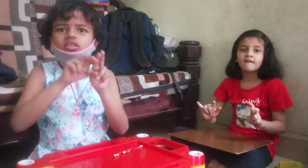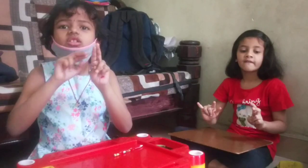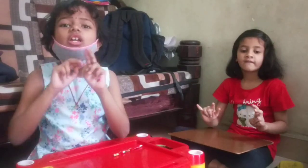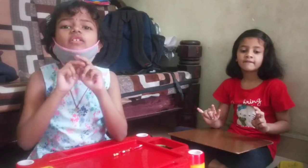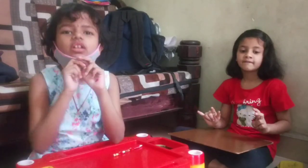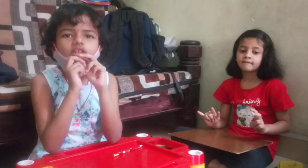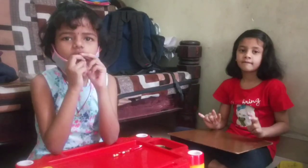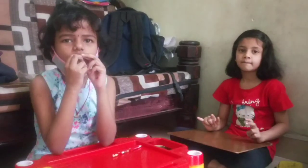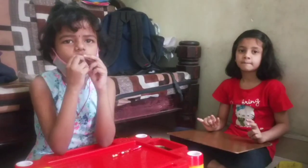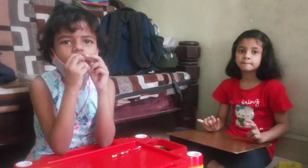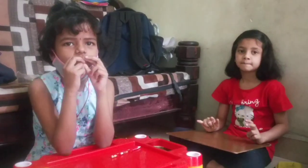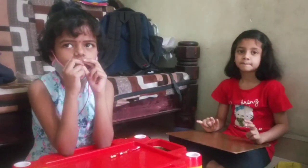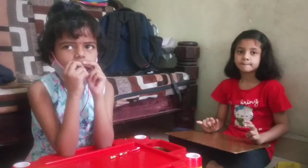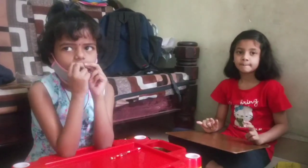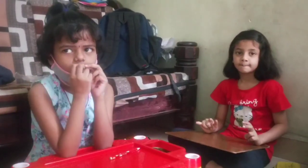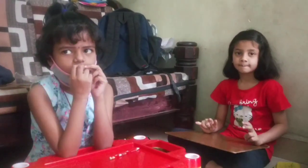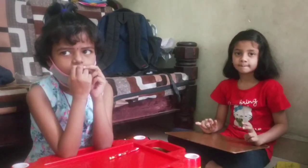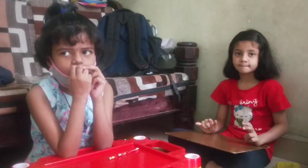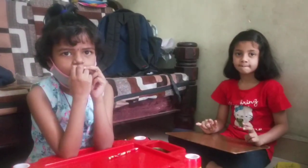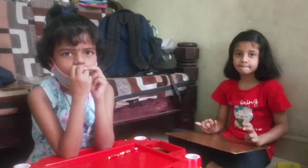7. 27. Next. 17.